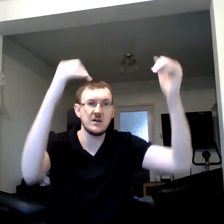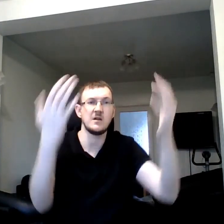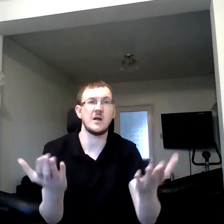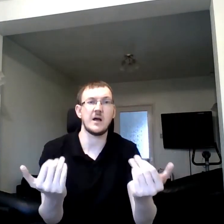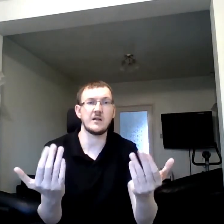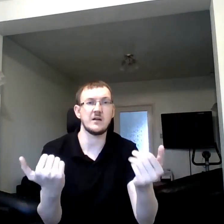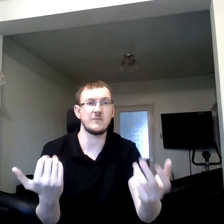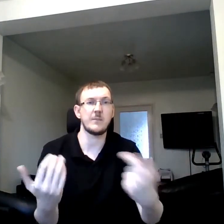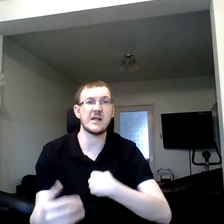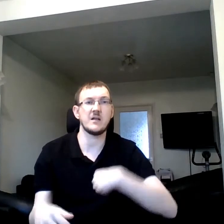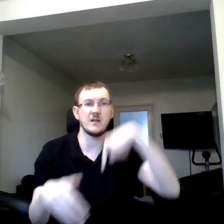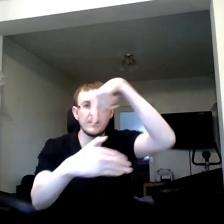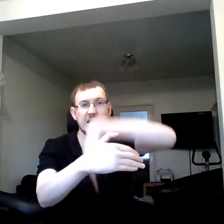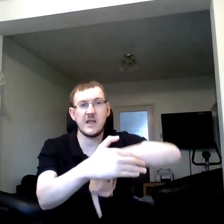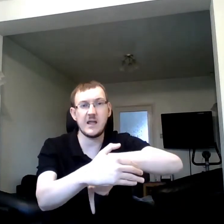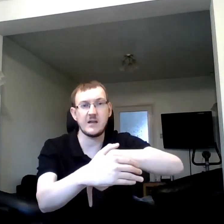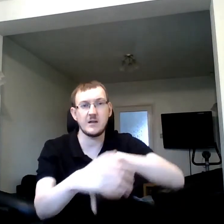and have beckoned me in.